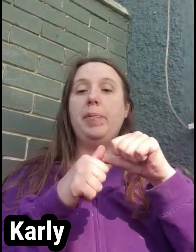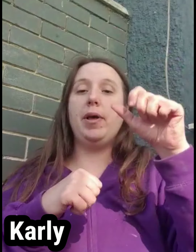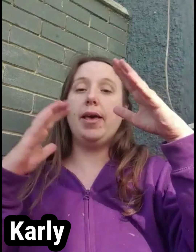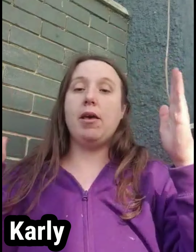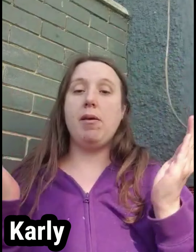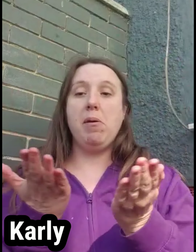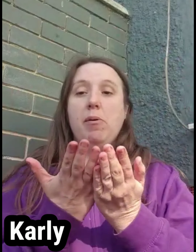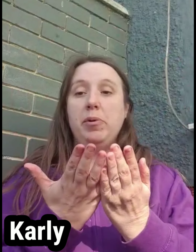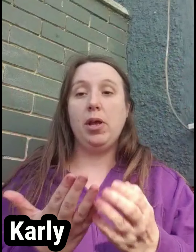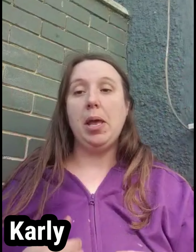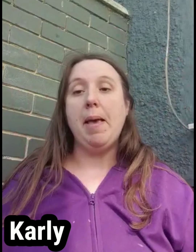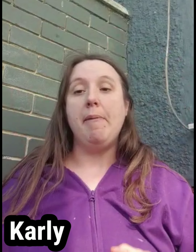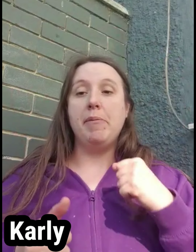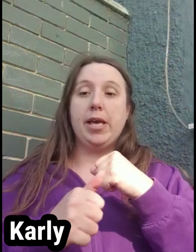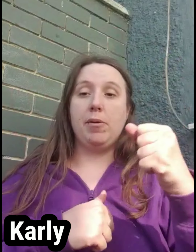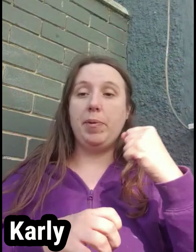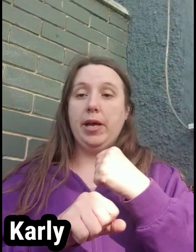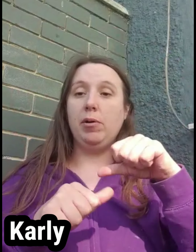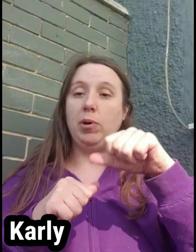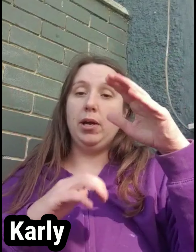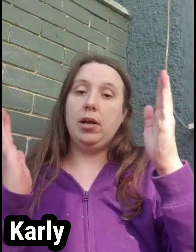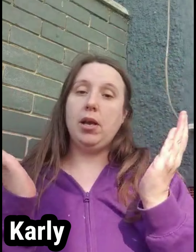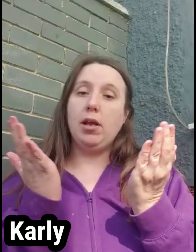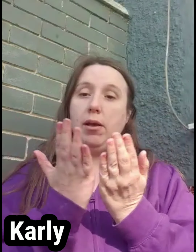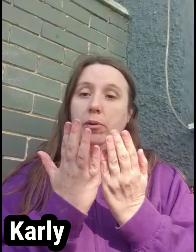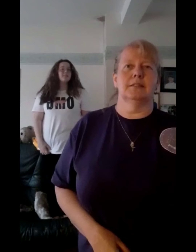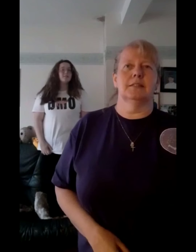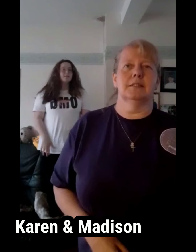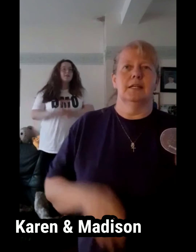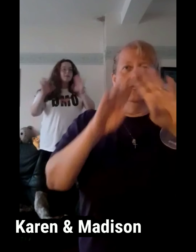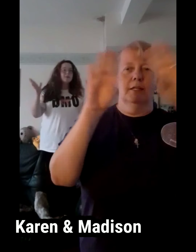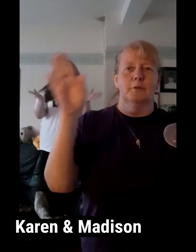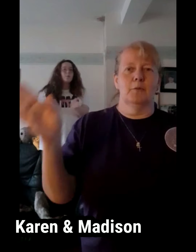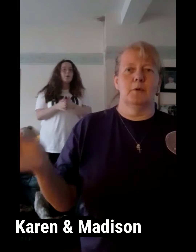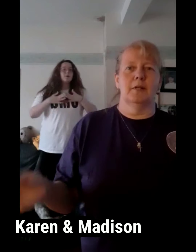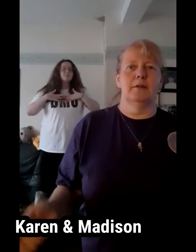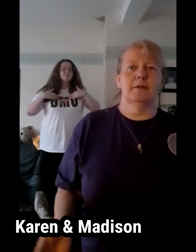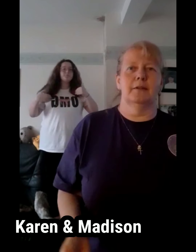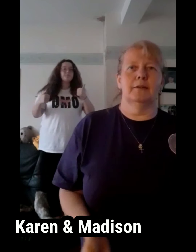world, make a better world Heal the world,